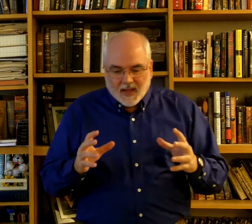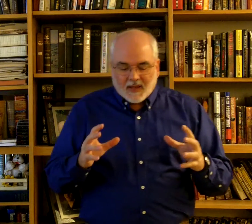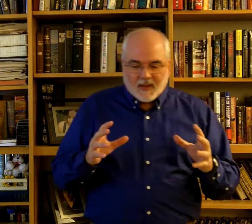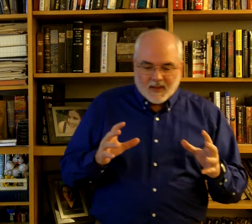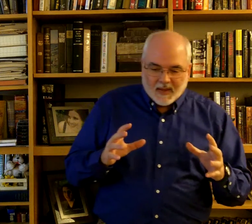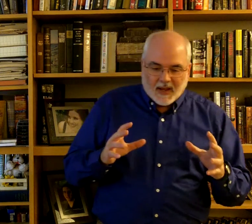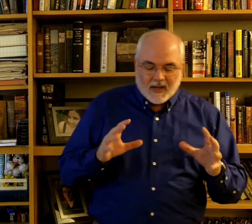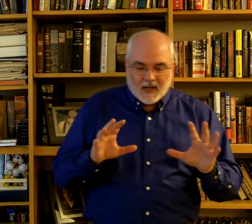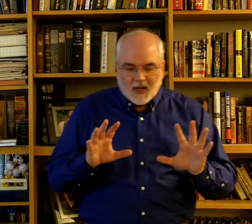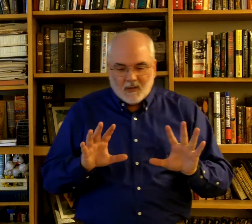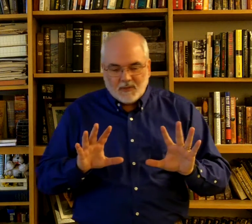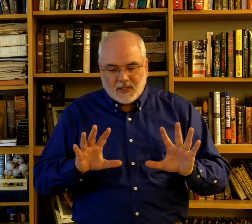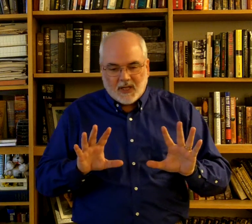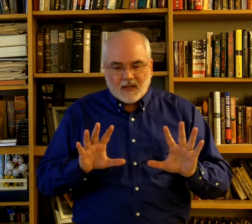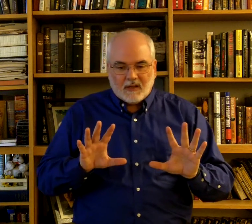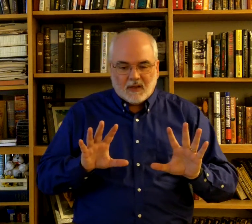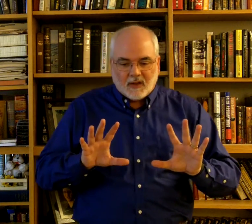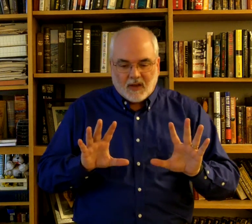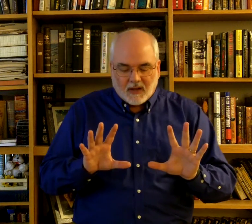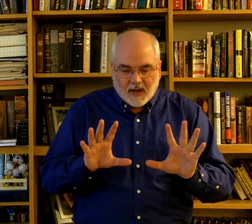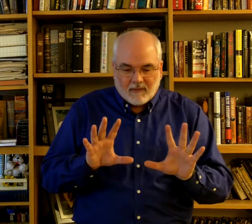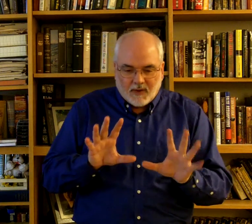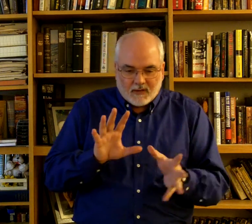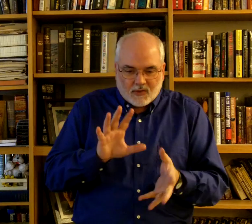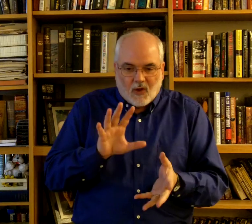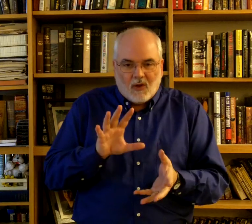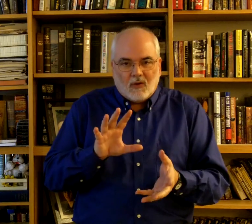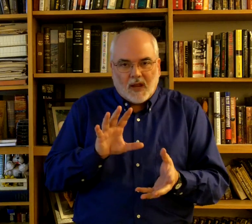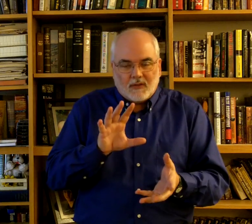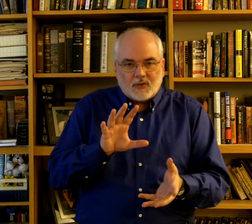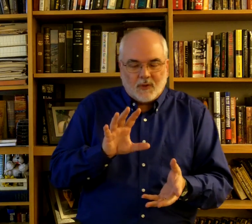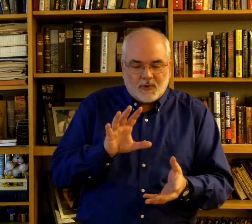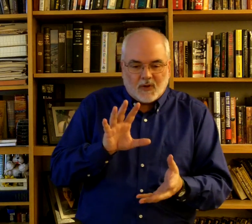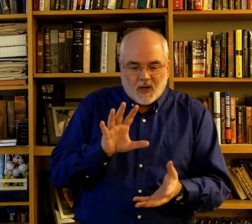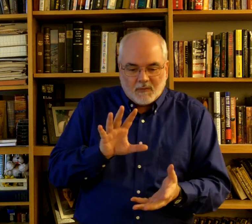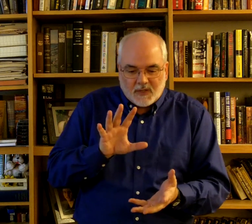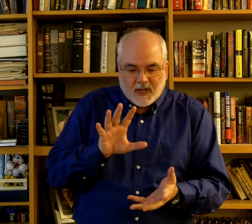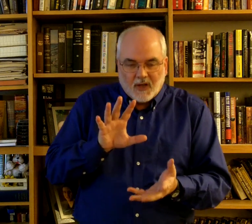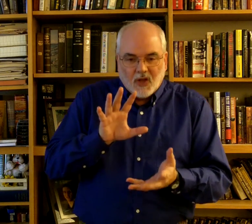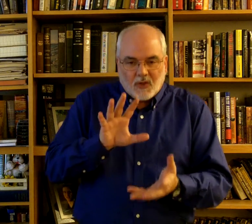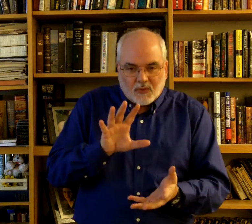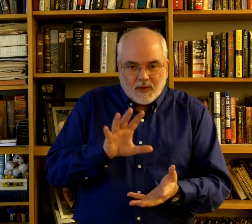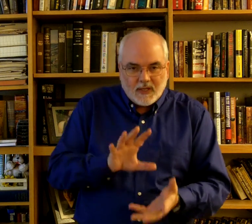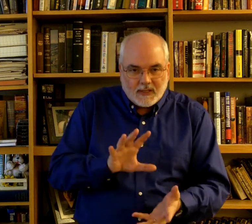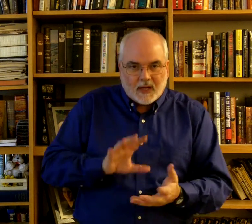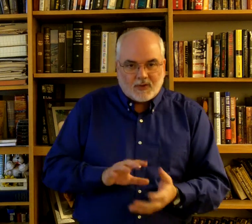So, it comes in... Every song in the scripture comes in three sections.